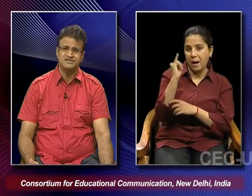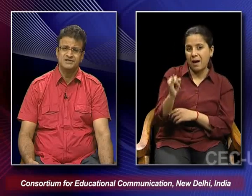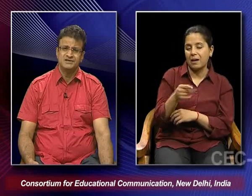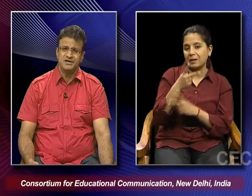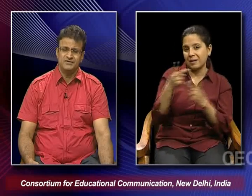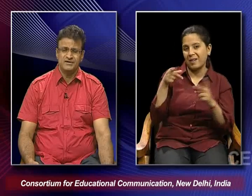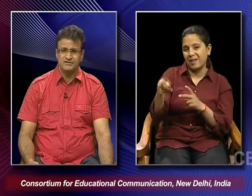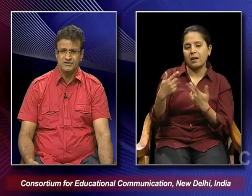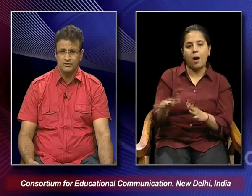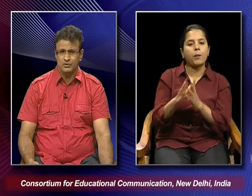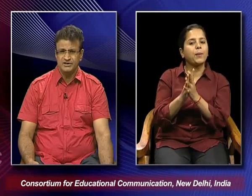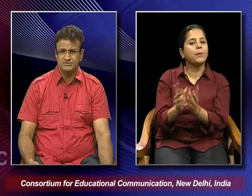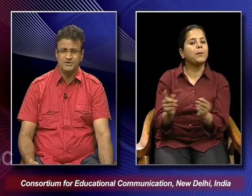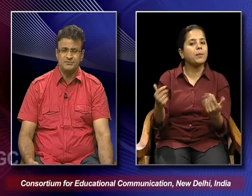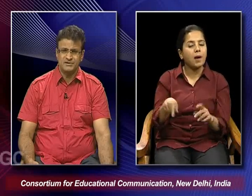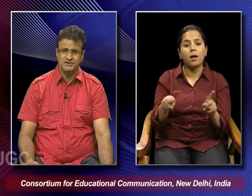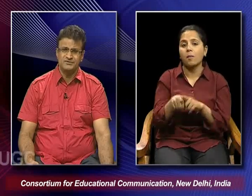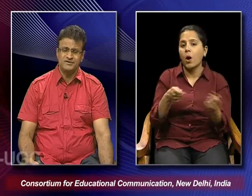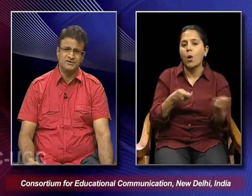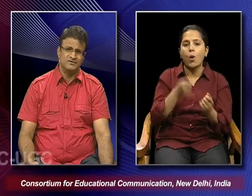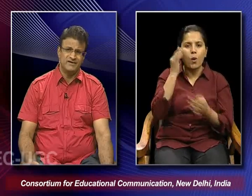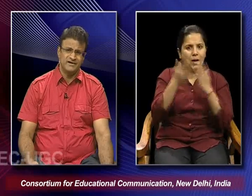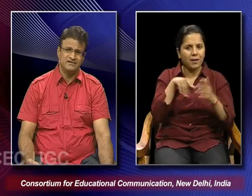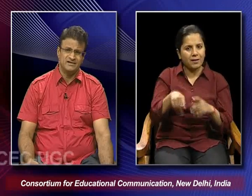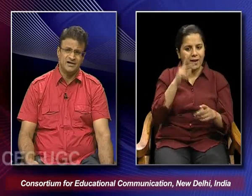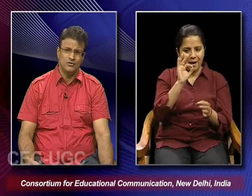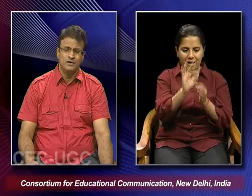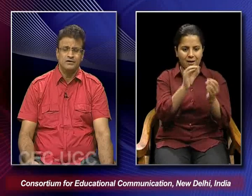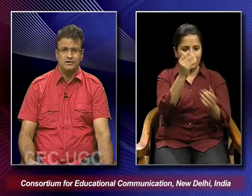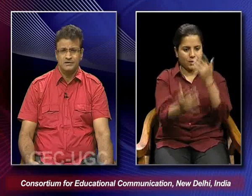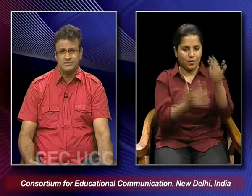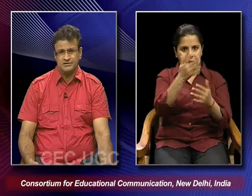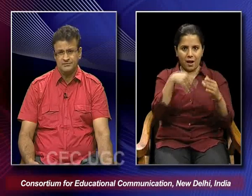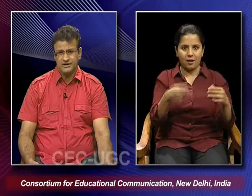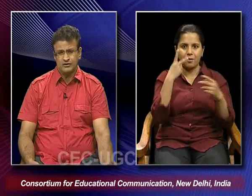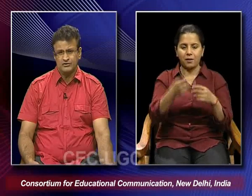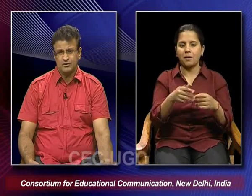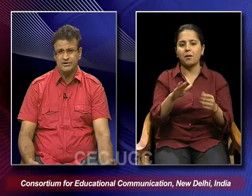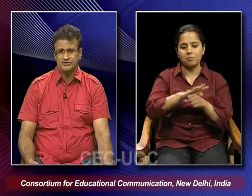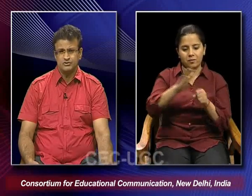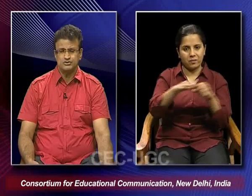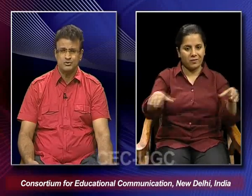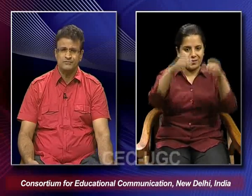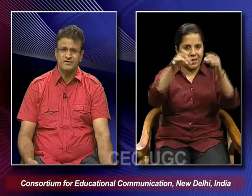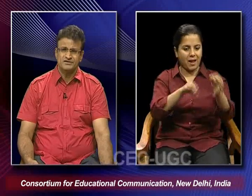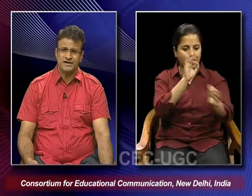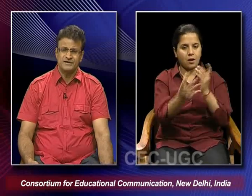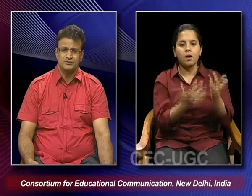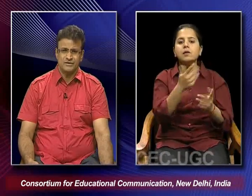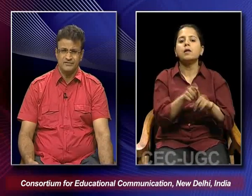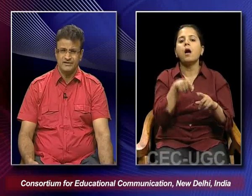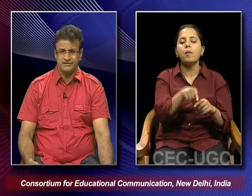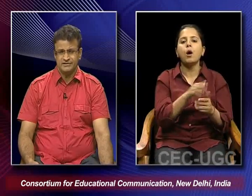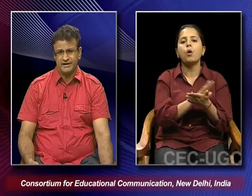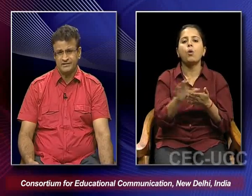that sense when even holi is being burnt we find that how the burning of the holi is also trying